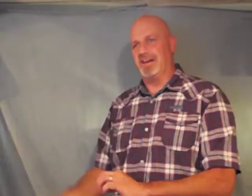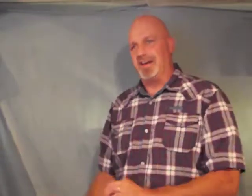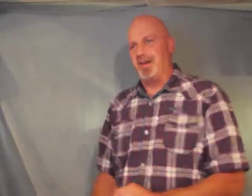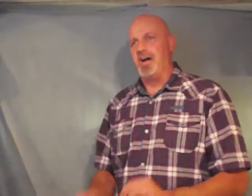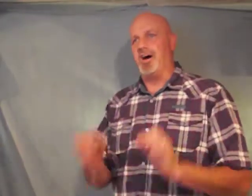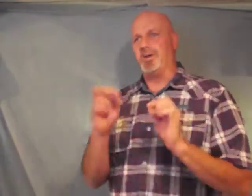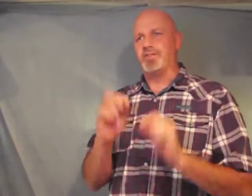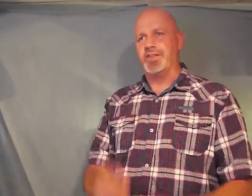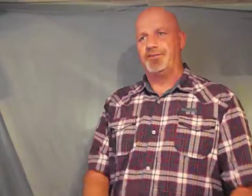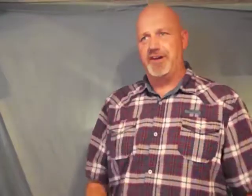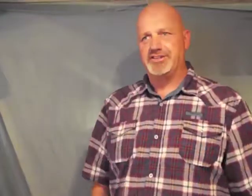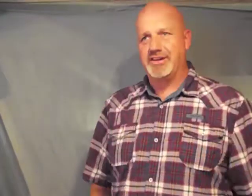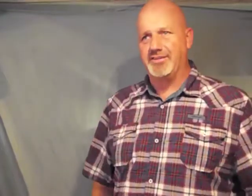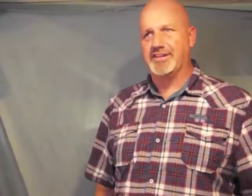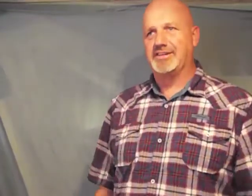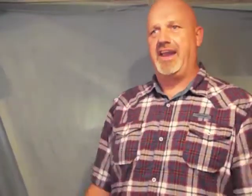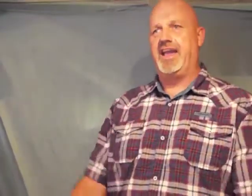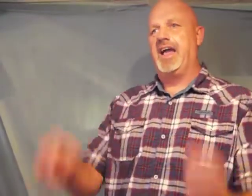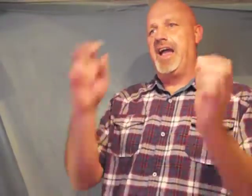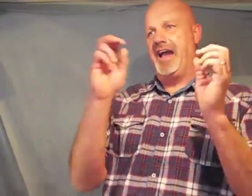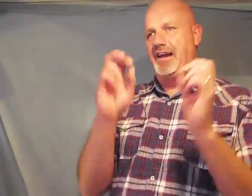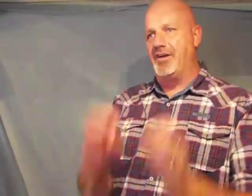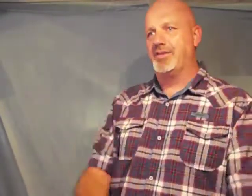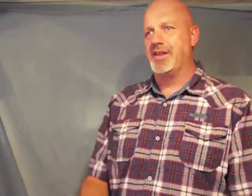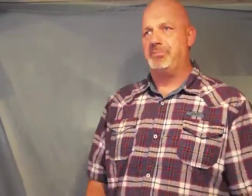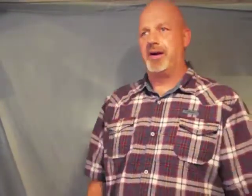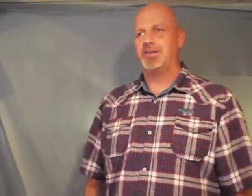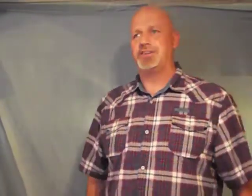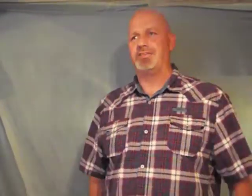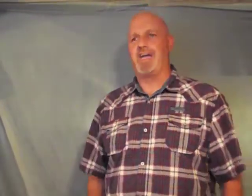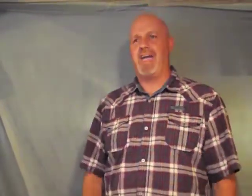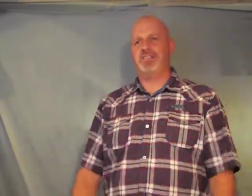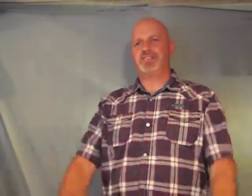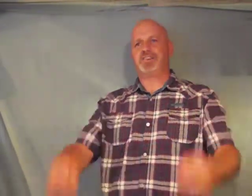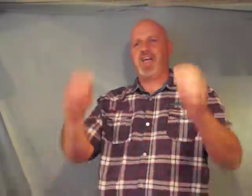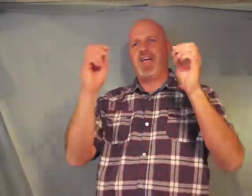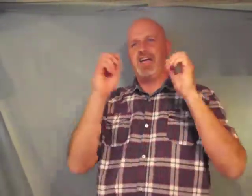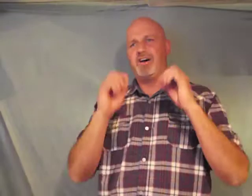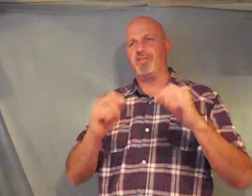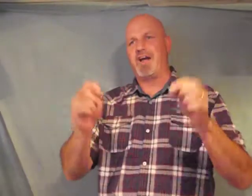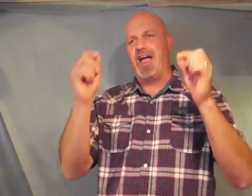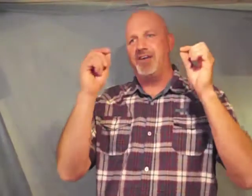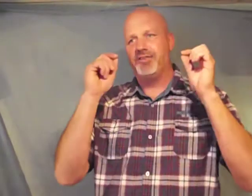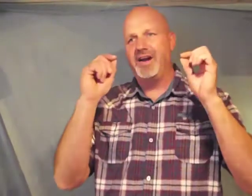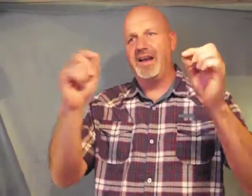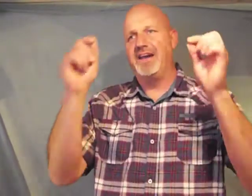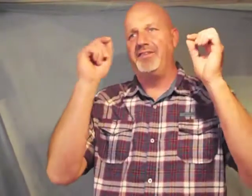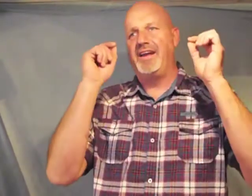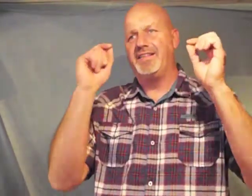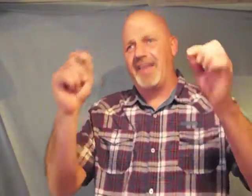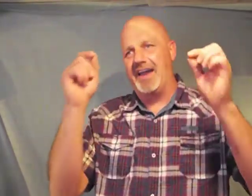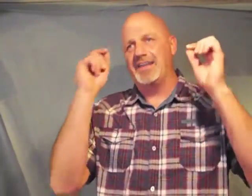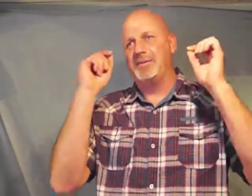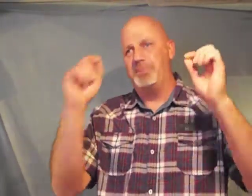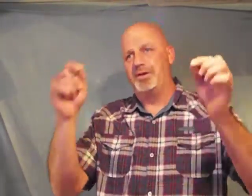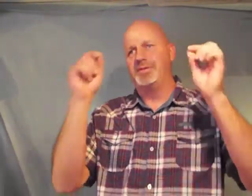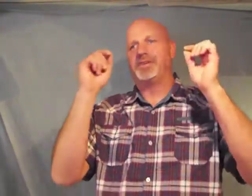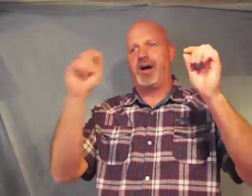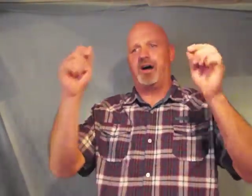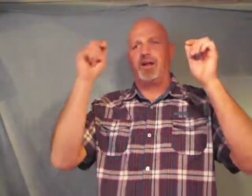over the fish of the sea and over the birds of the heavens and over every living thing that moves on